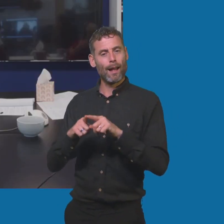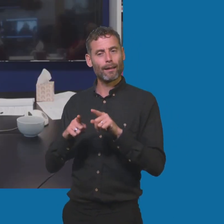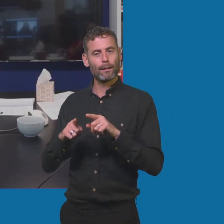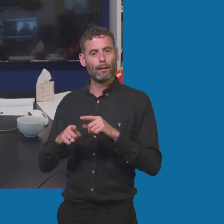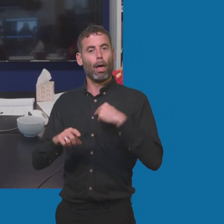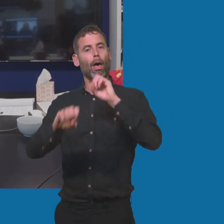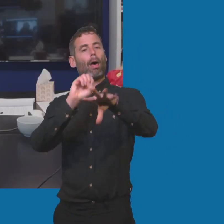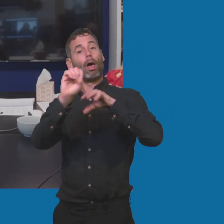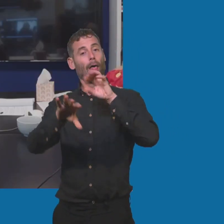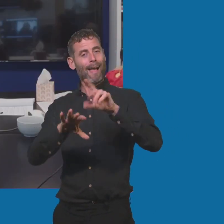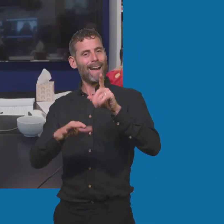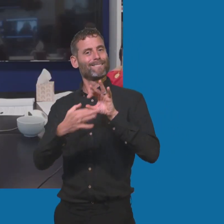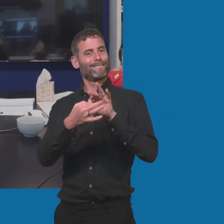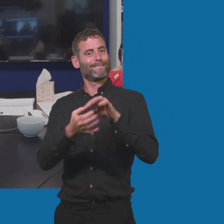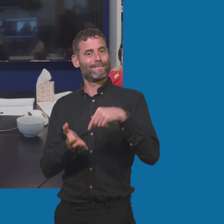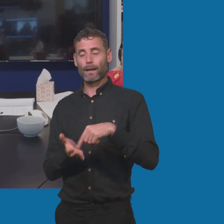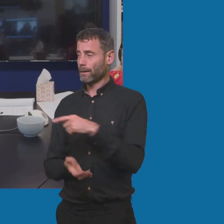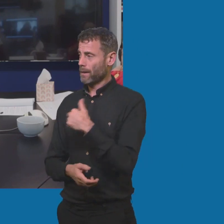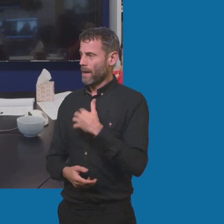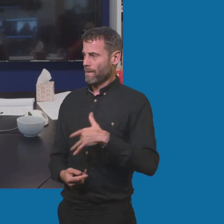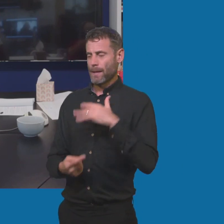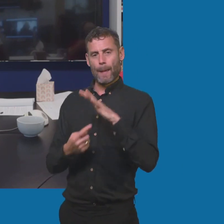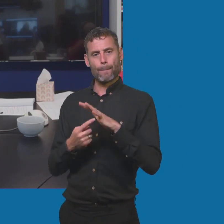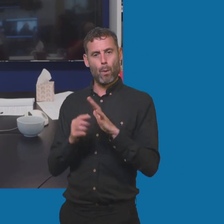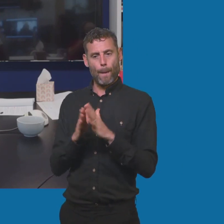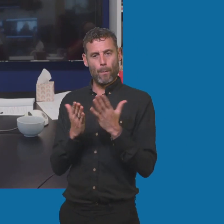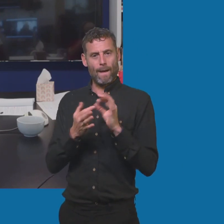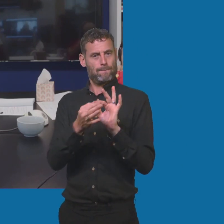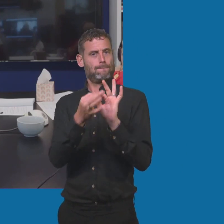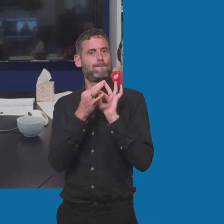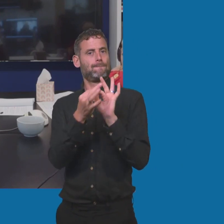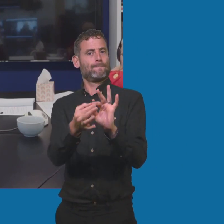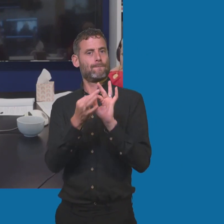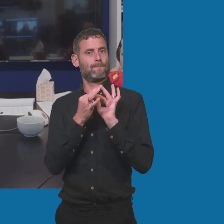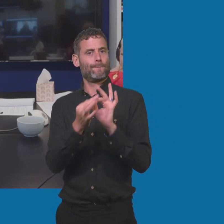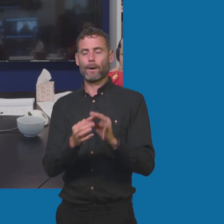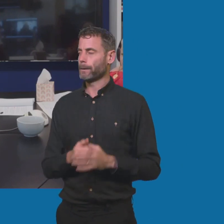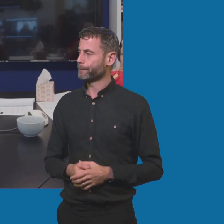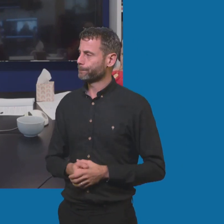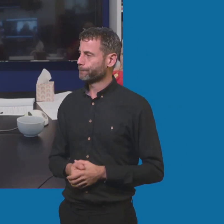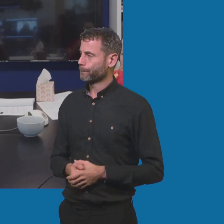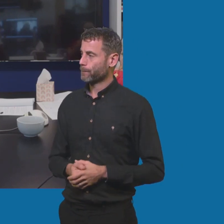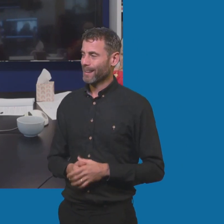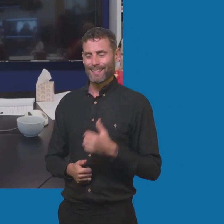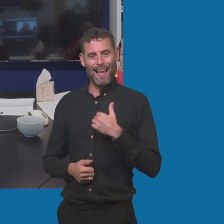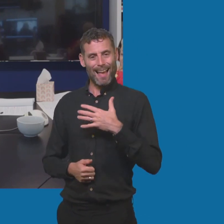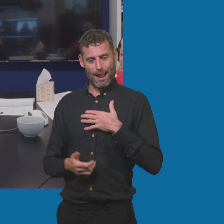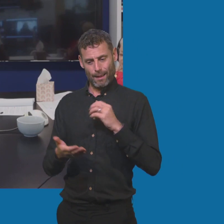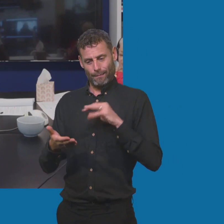I need something like that. And I'm glad people have responded to it well and actually writing